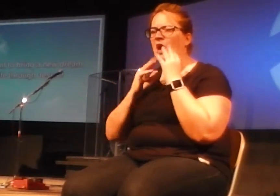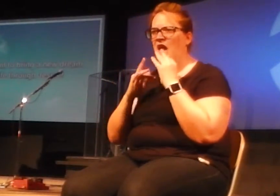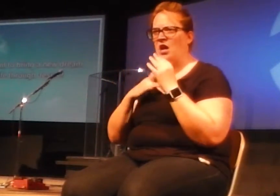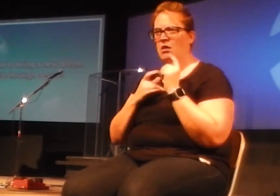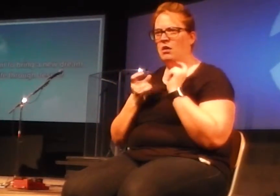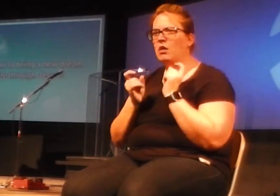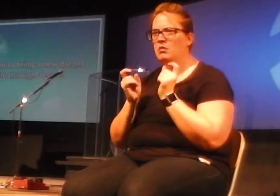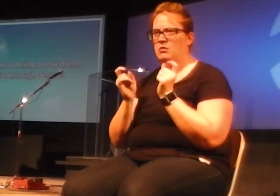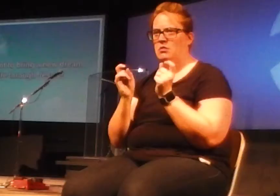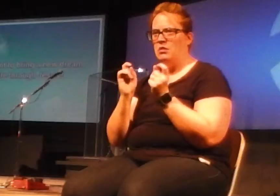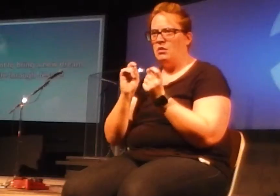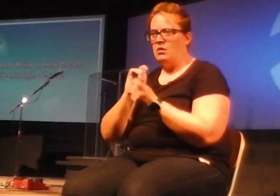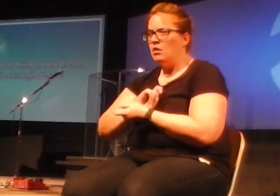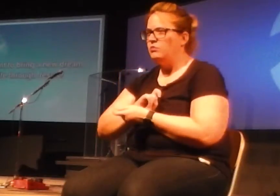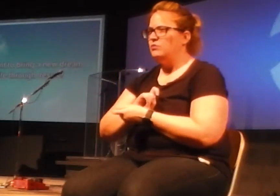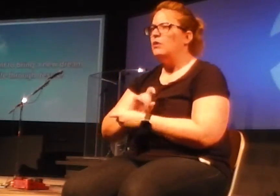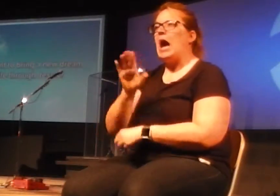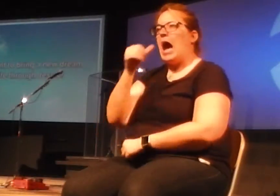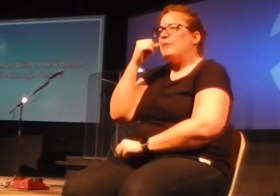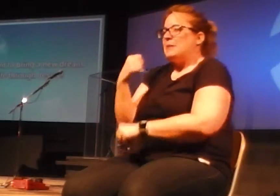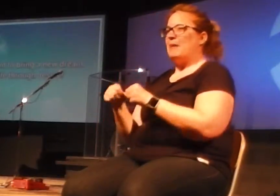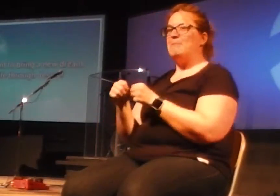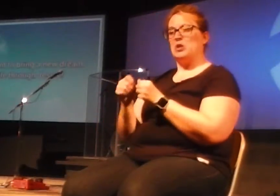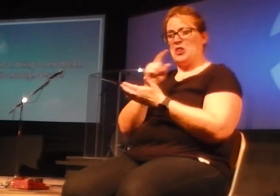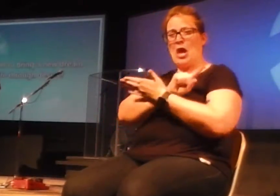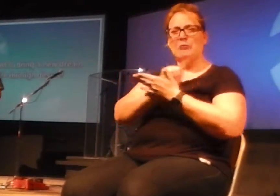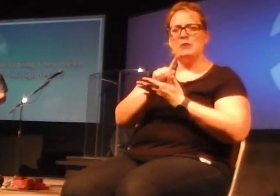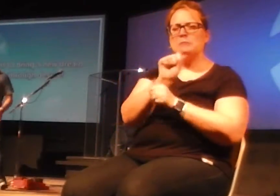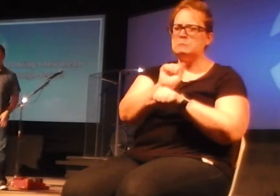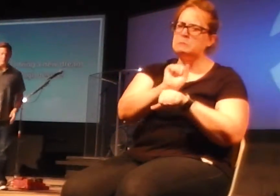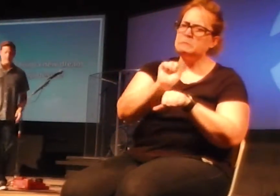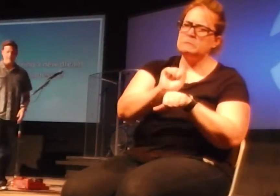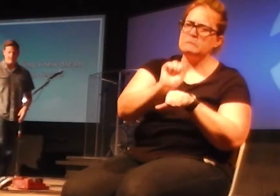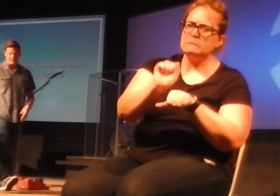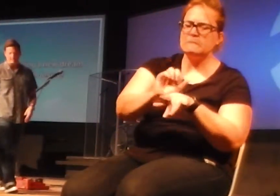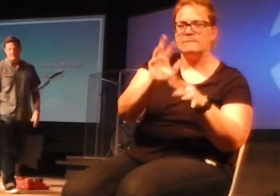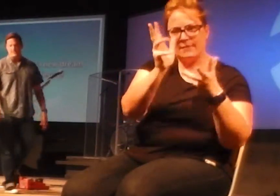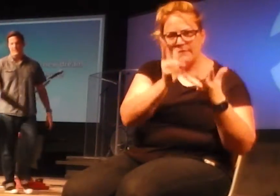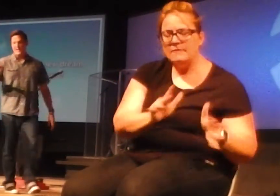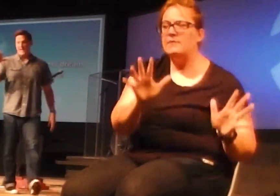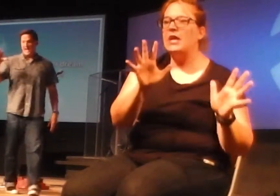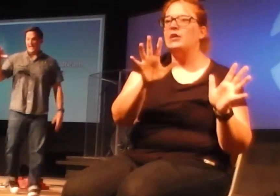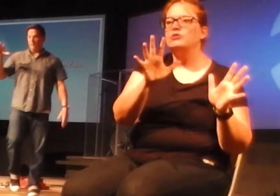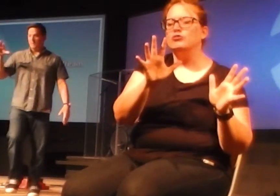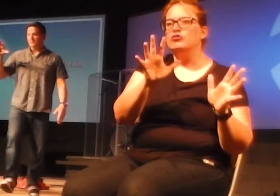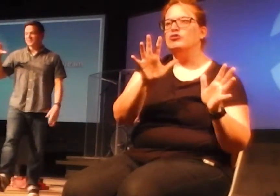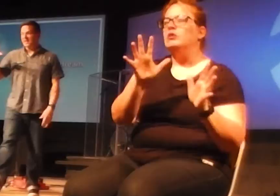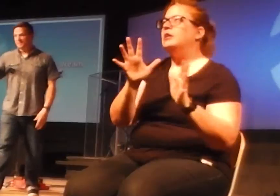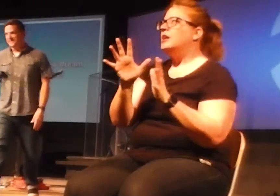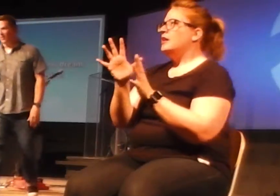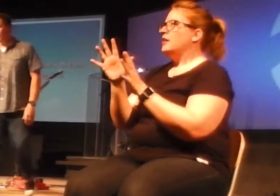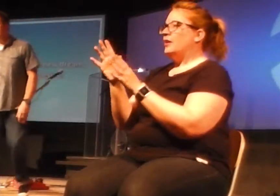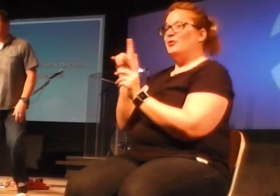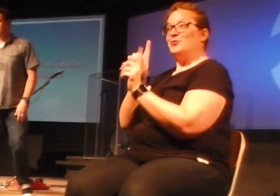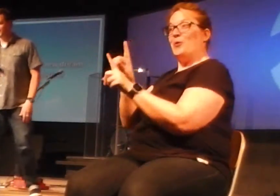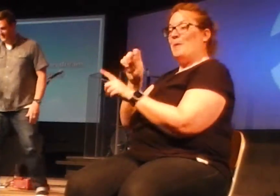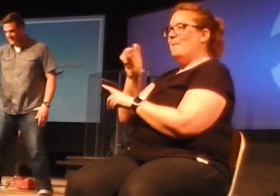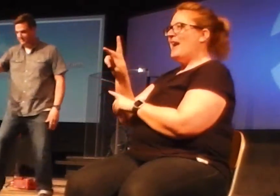And I have this distinct memory. I remember getting to the end of that week. And we had done the work we had come to do. And I remember stepping onto the 15